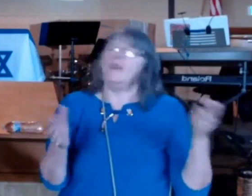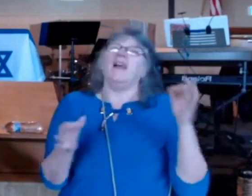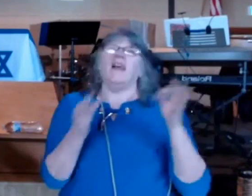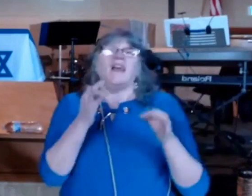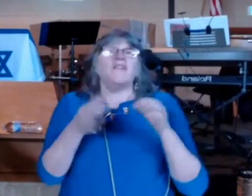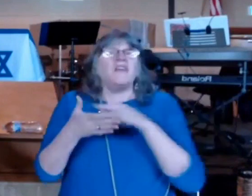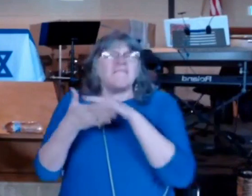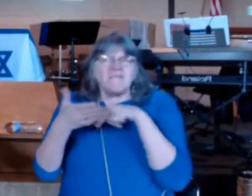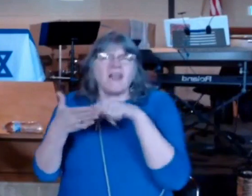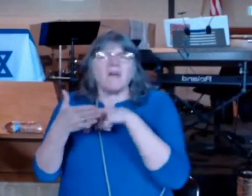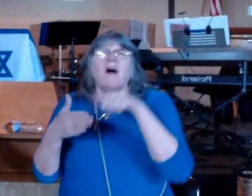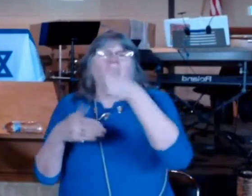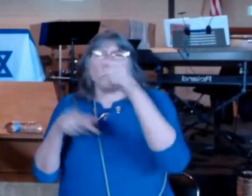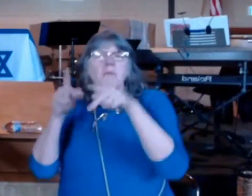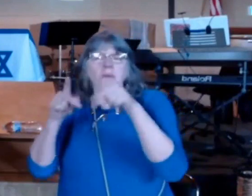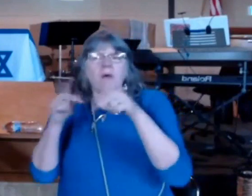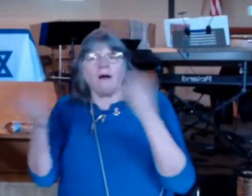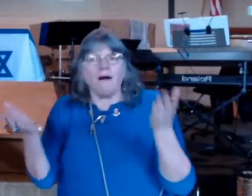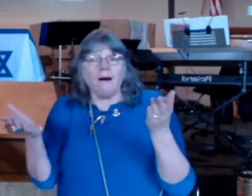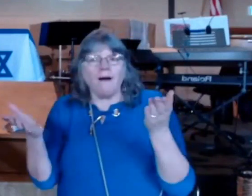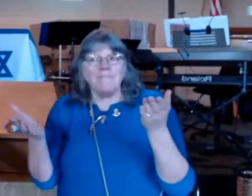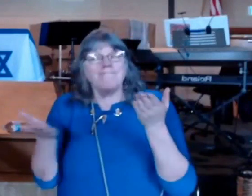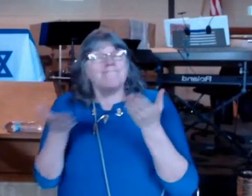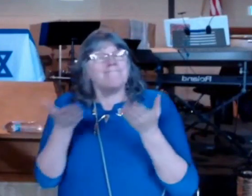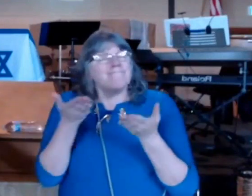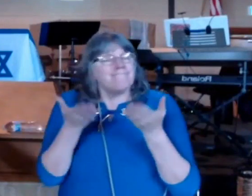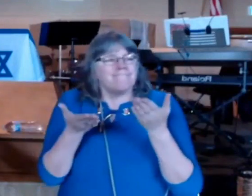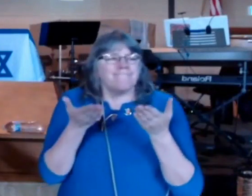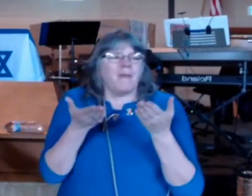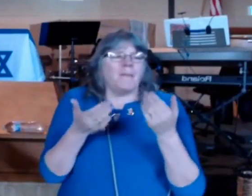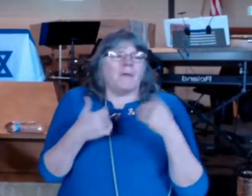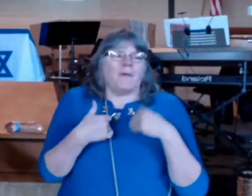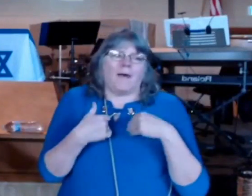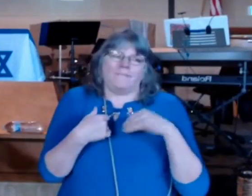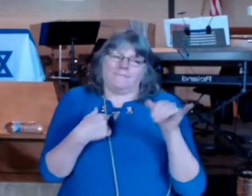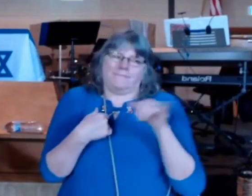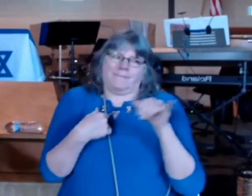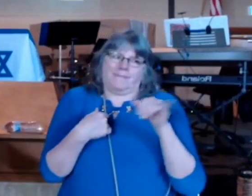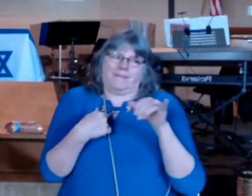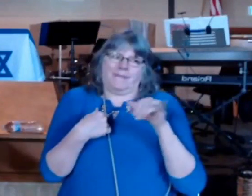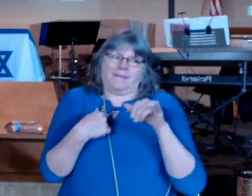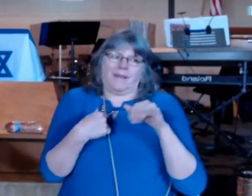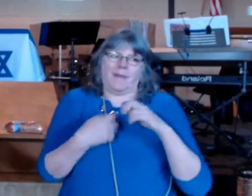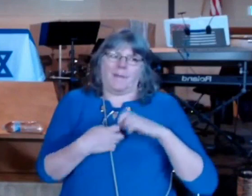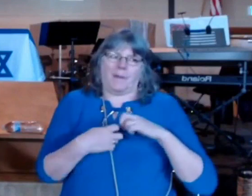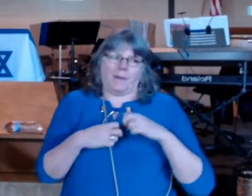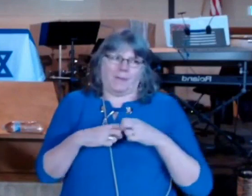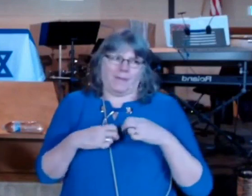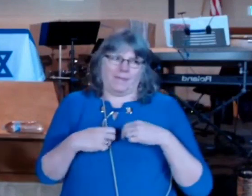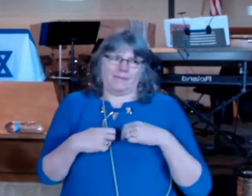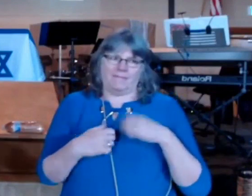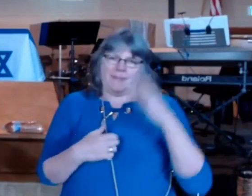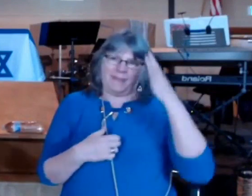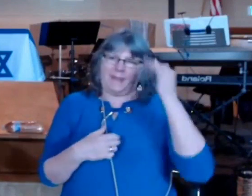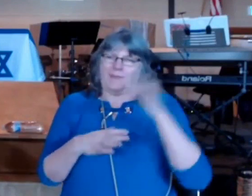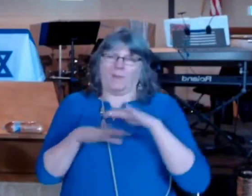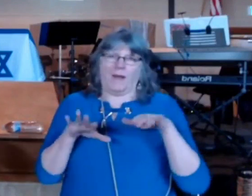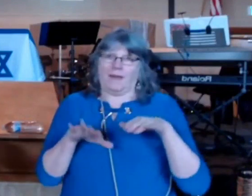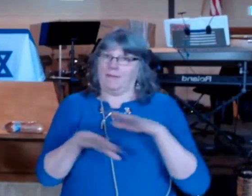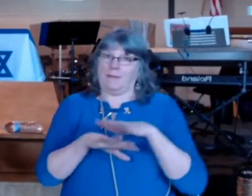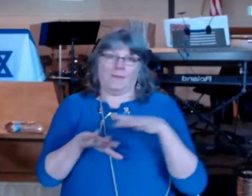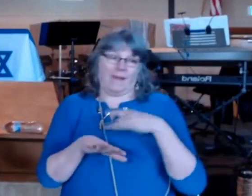aspects of others it is possible that you have the same tendencies you you it makes sense